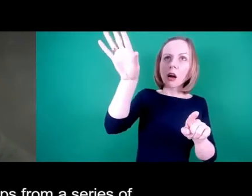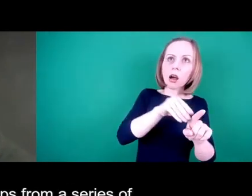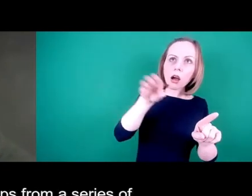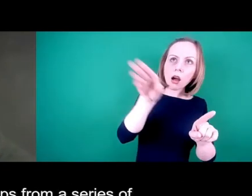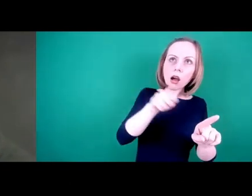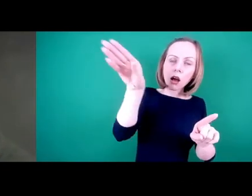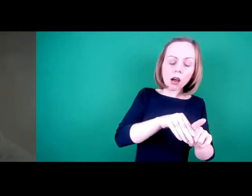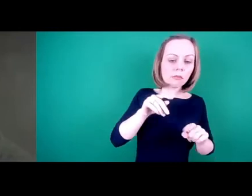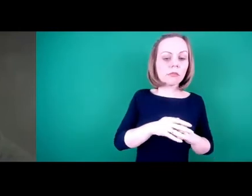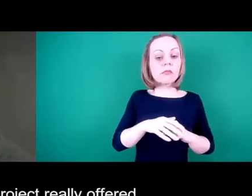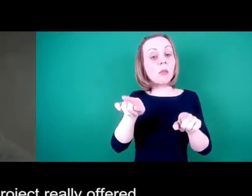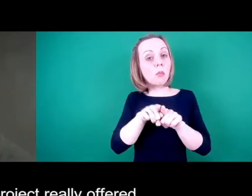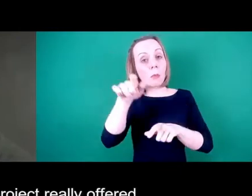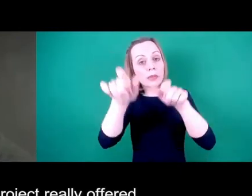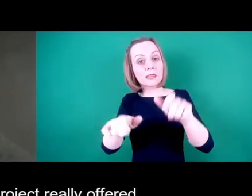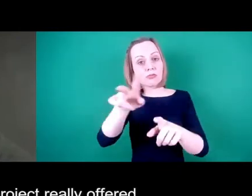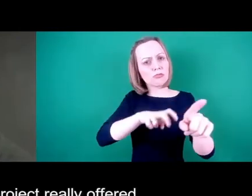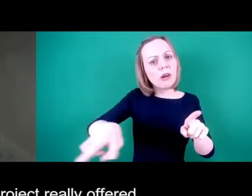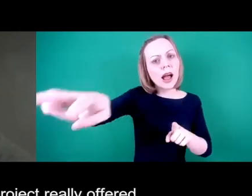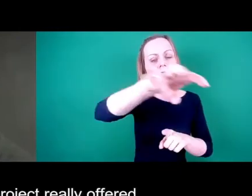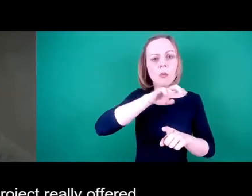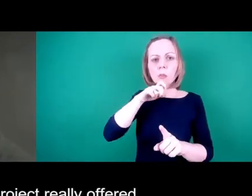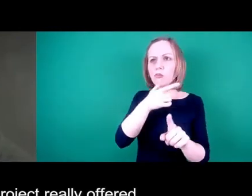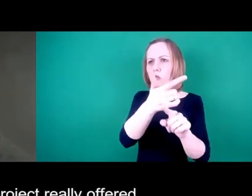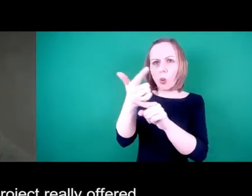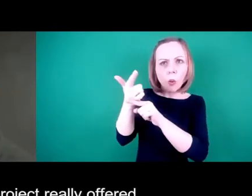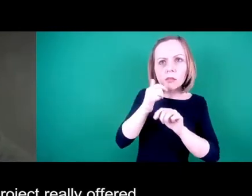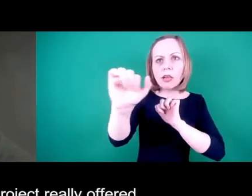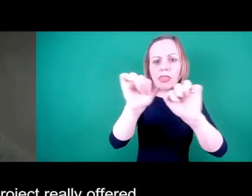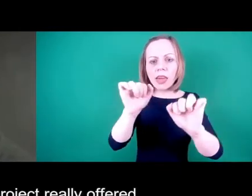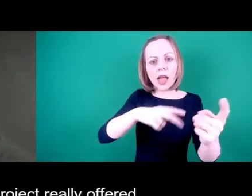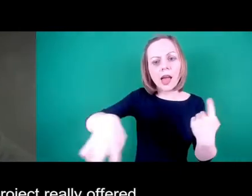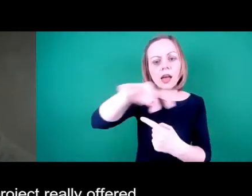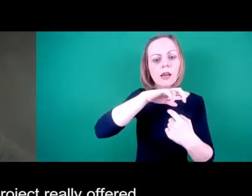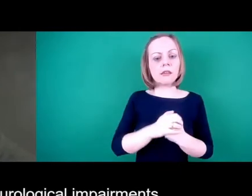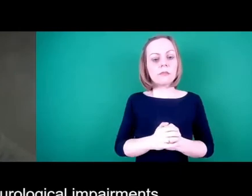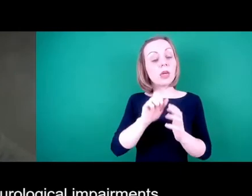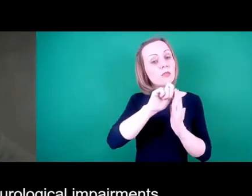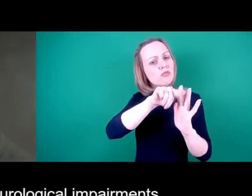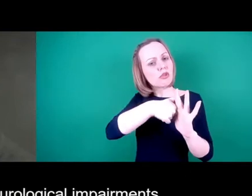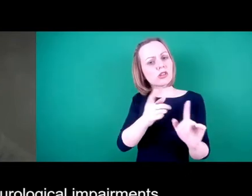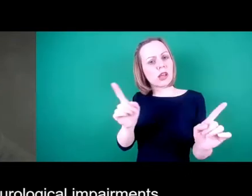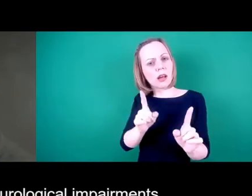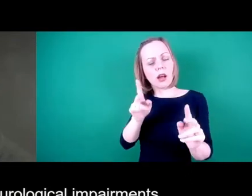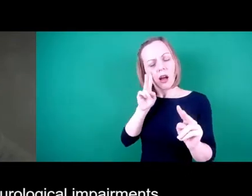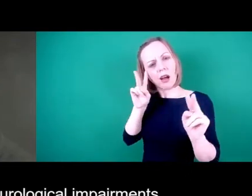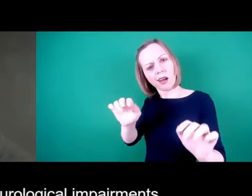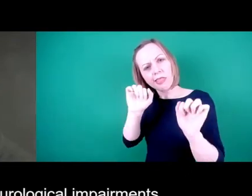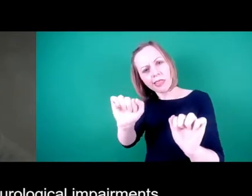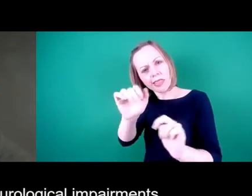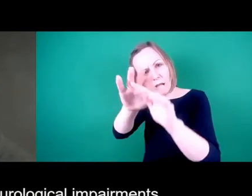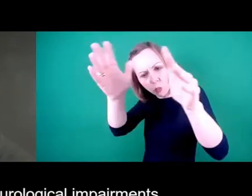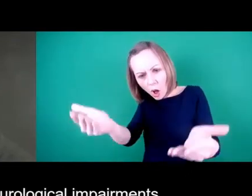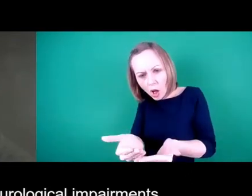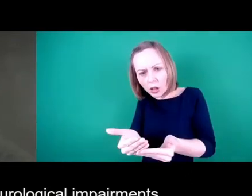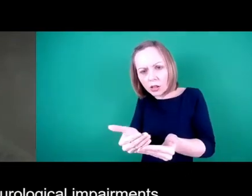the city. But the project really offered insights into the worlds of people who have neurological impairments and their